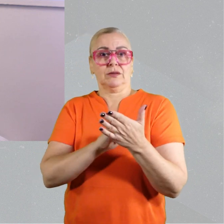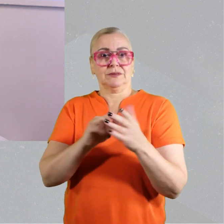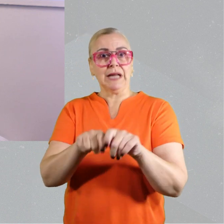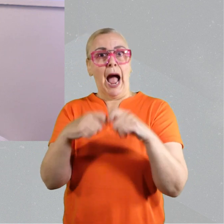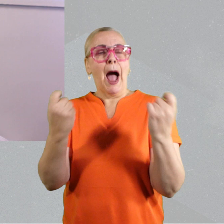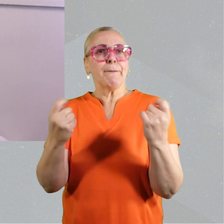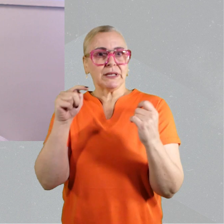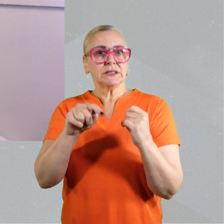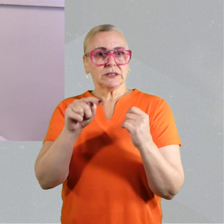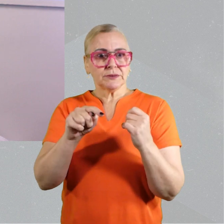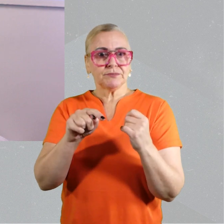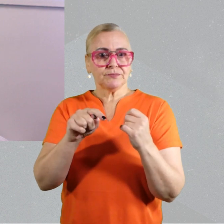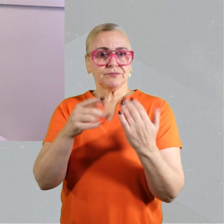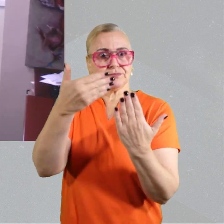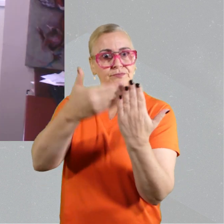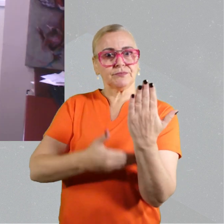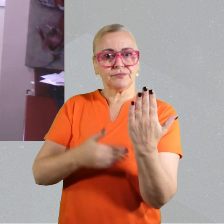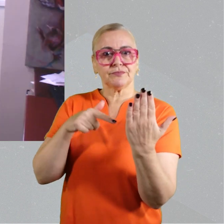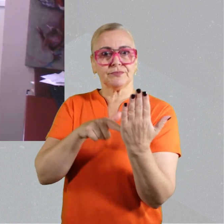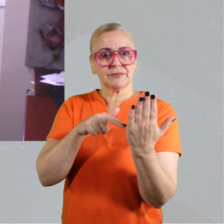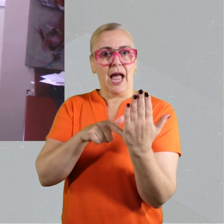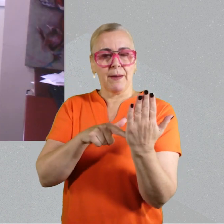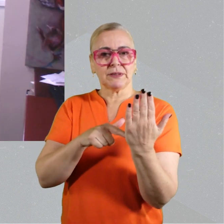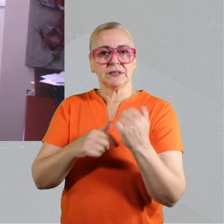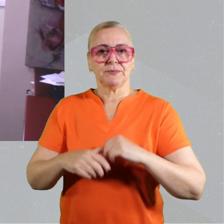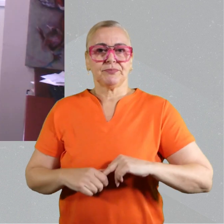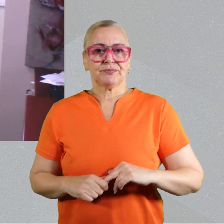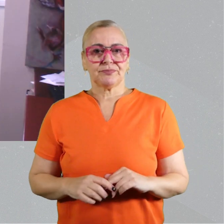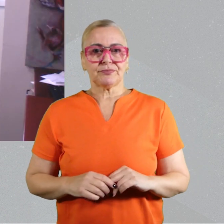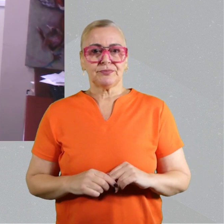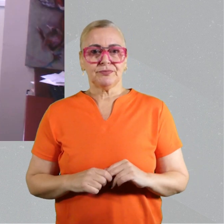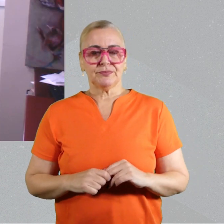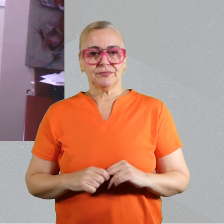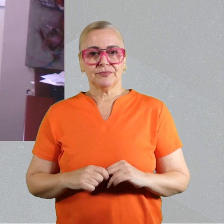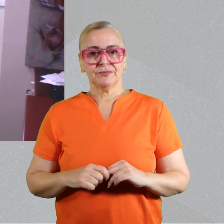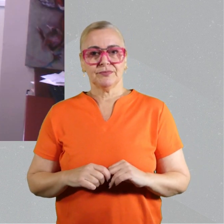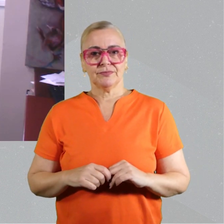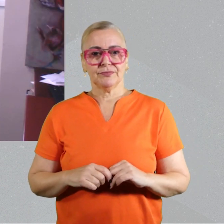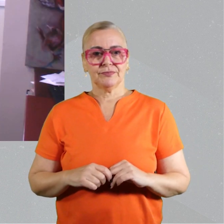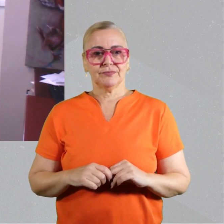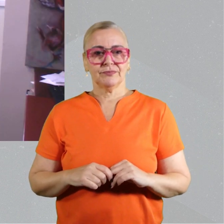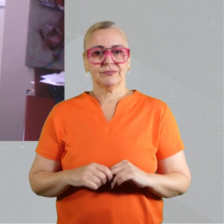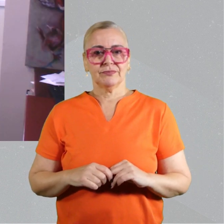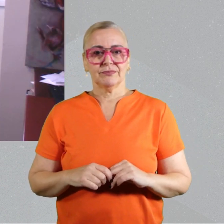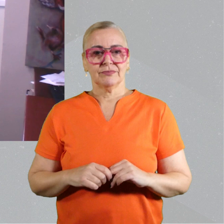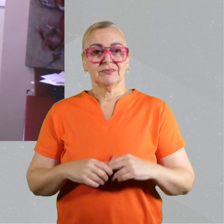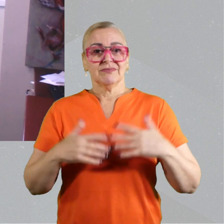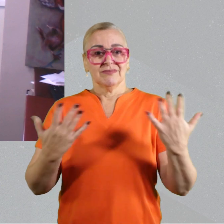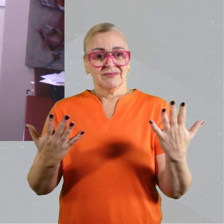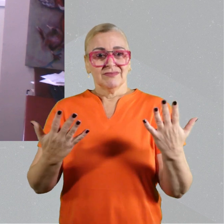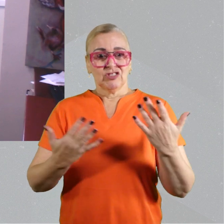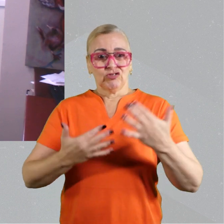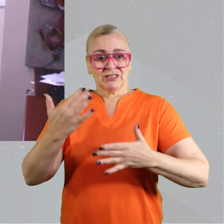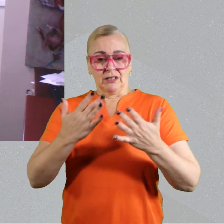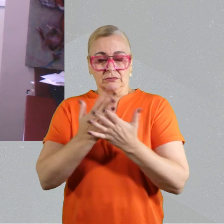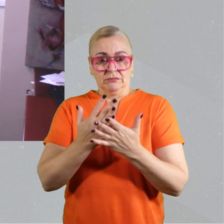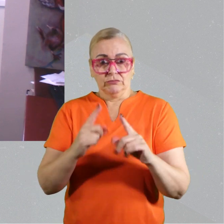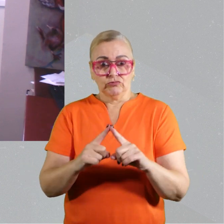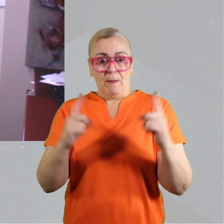shift in stage. If the results we showed were from a drug, that's a New England Journal of Medicine paper, a Lancet